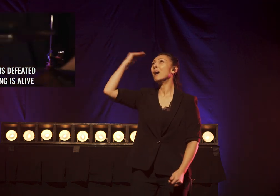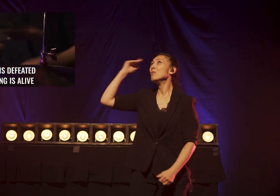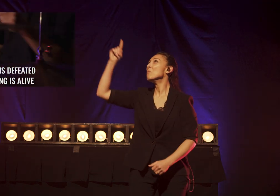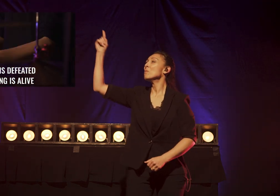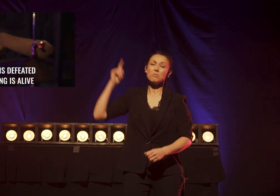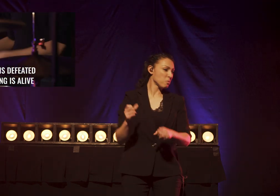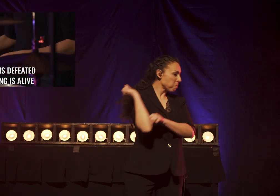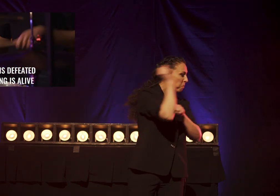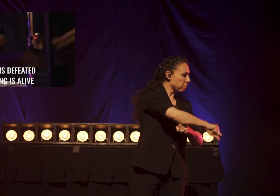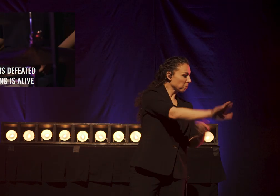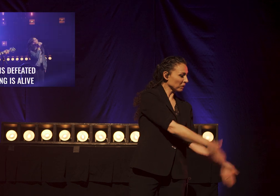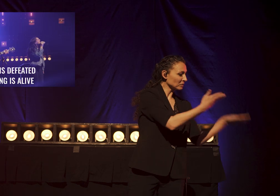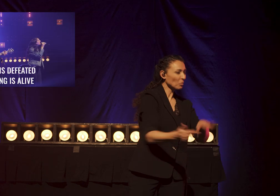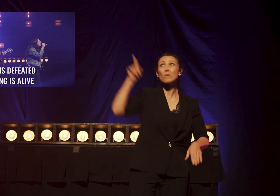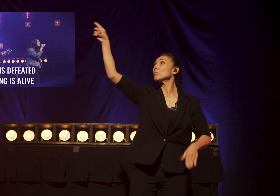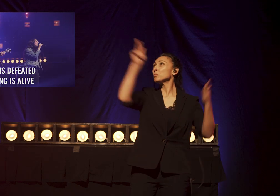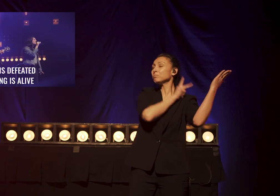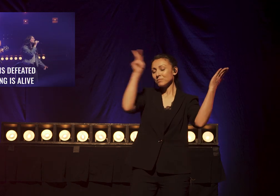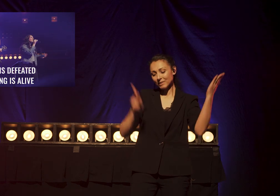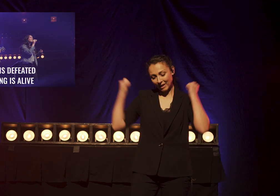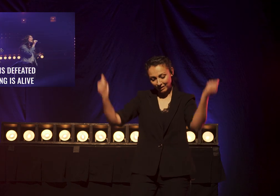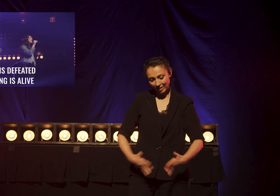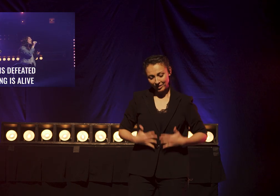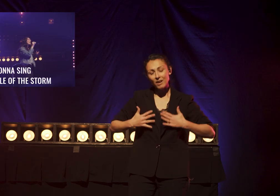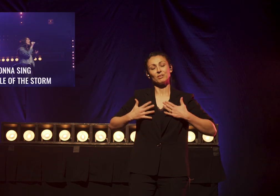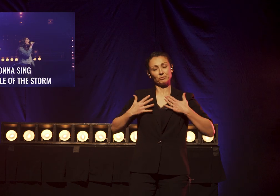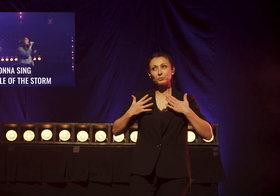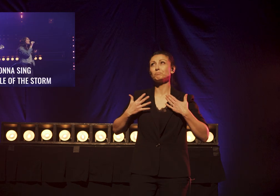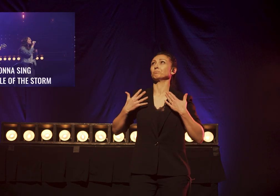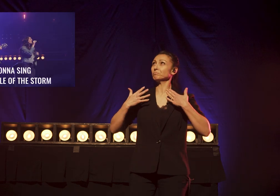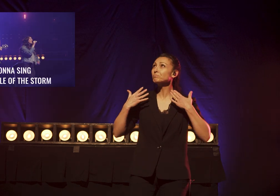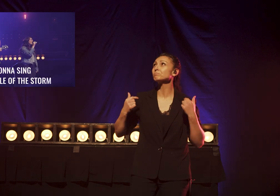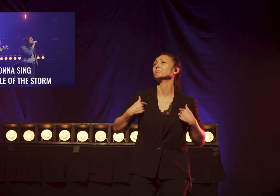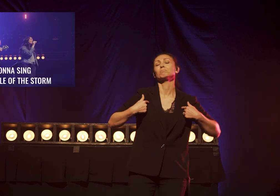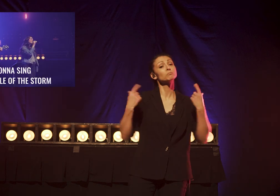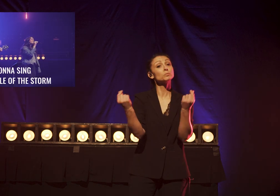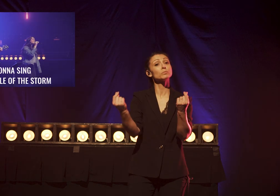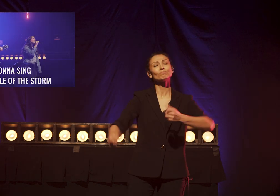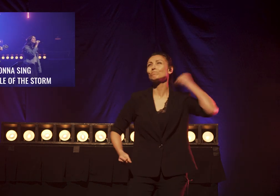defeating Death is defeated Death